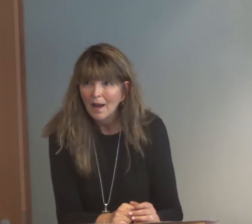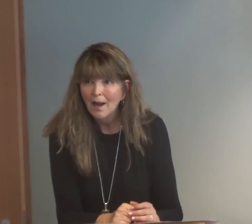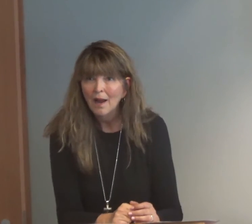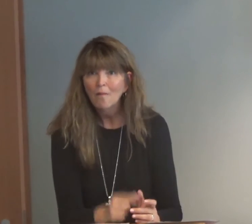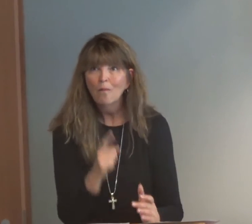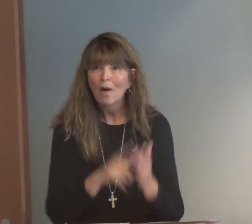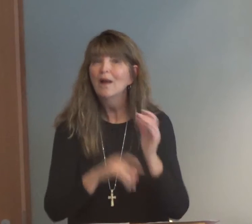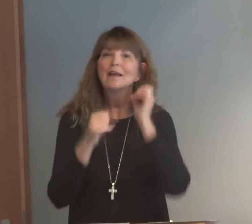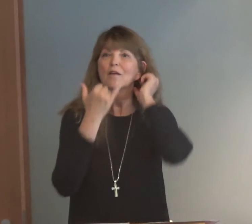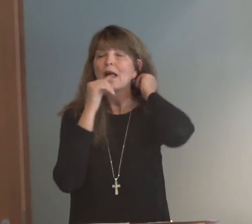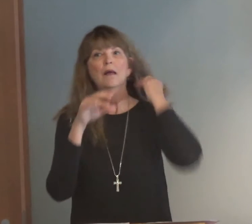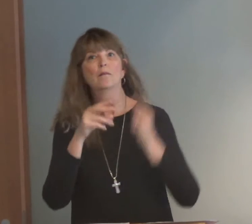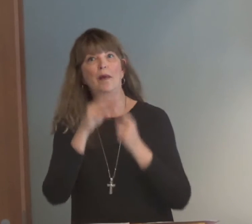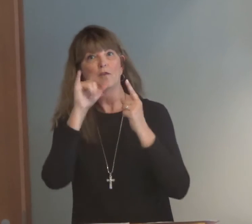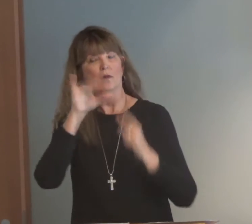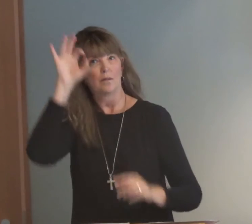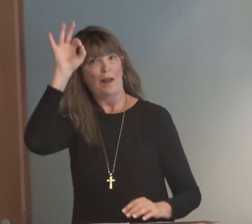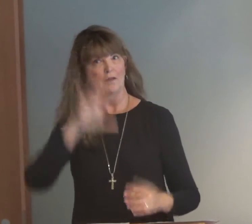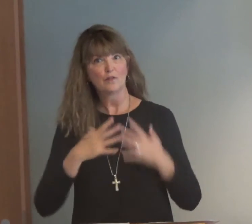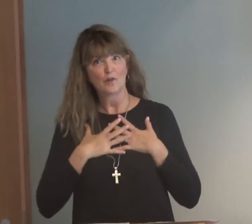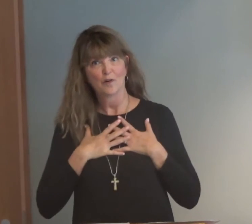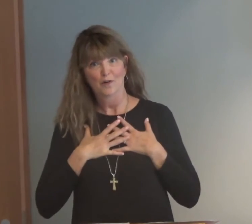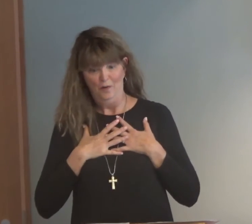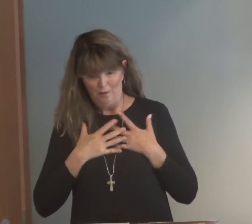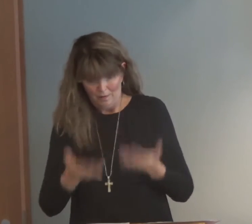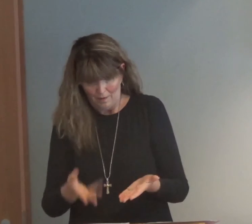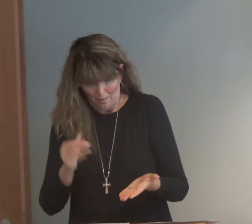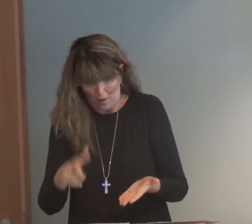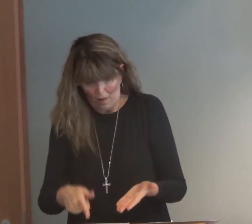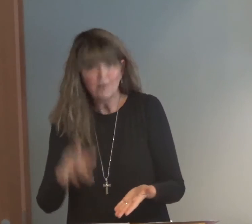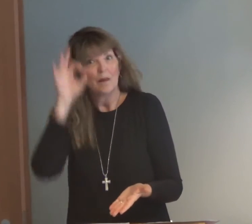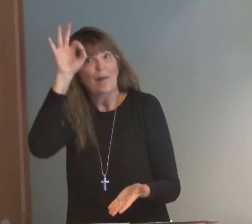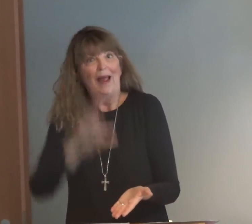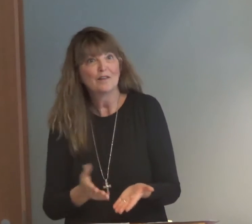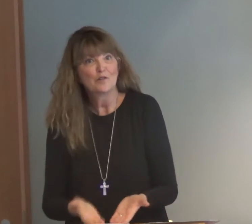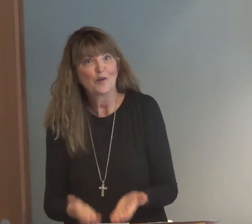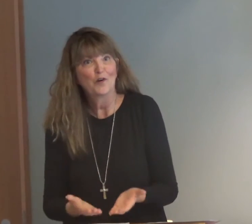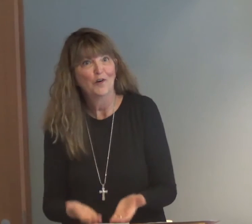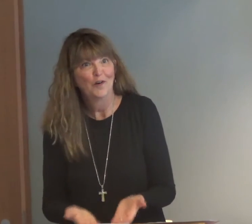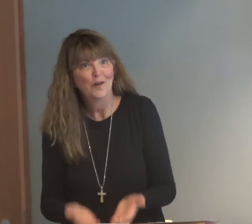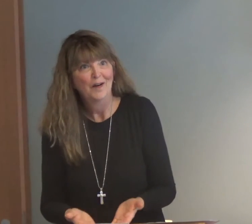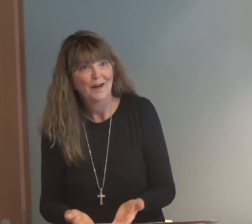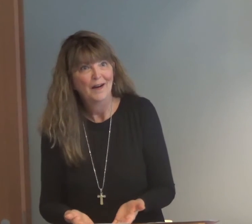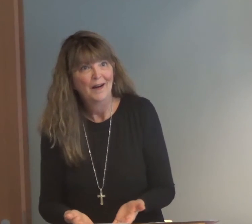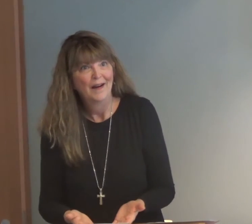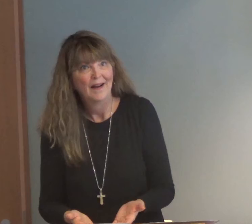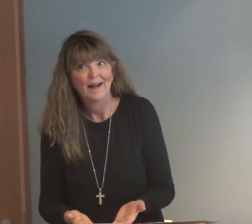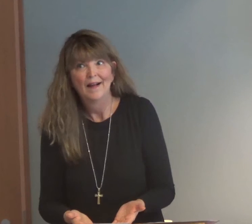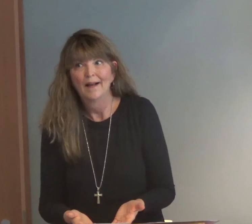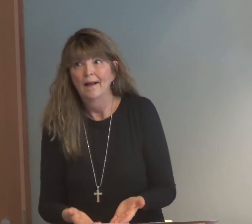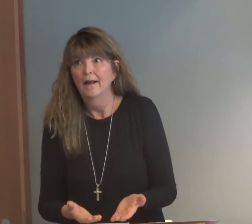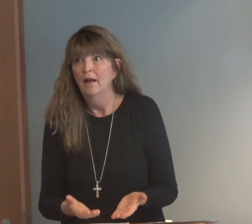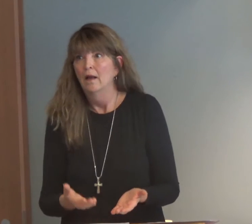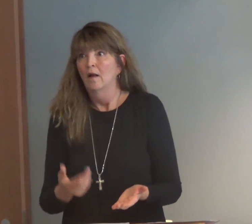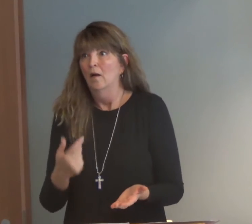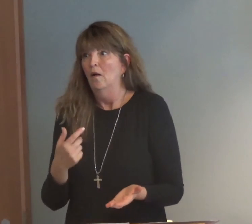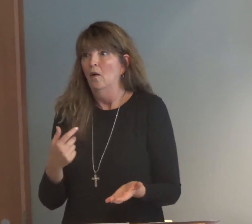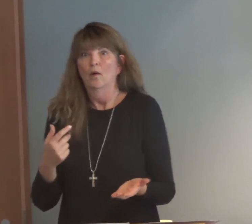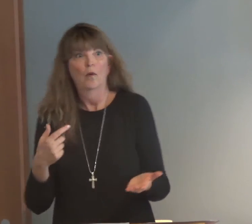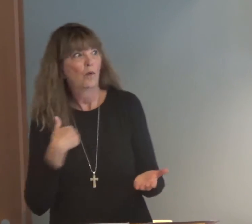what? I did it again. And especially as a pastor, it really affects me.